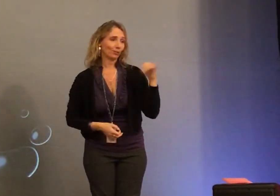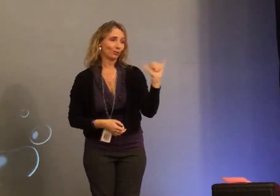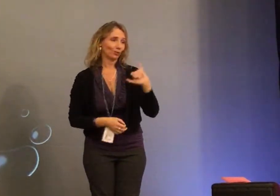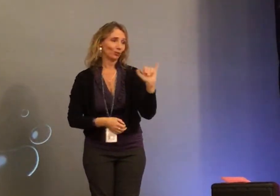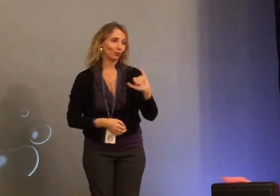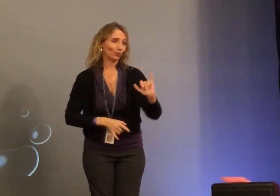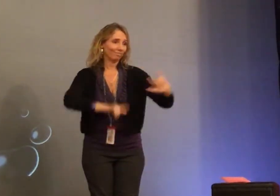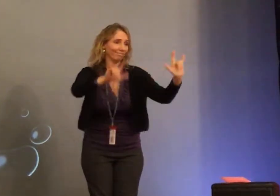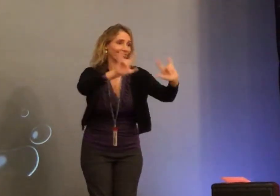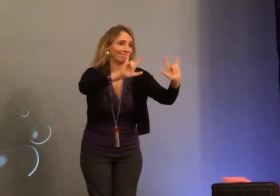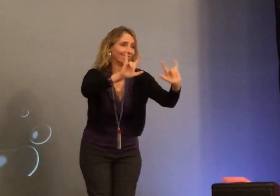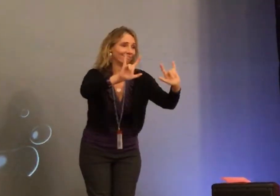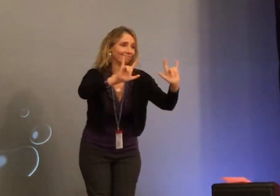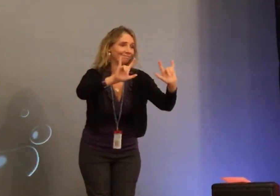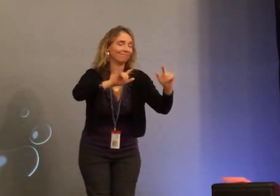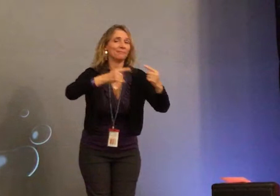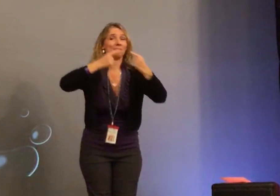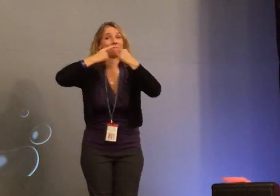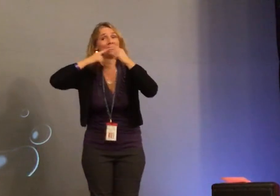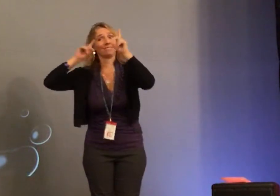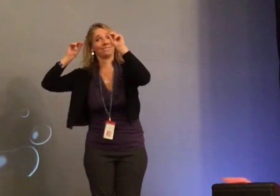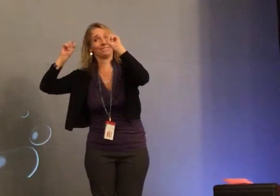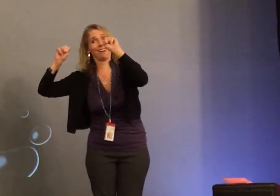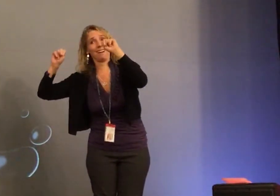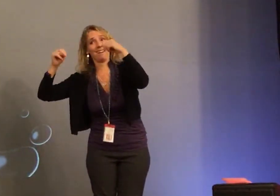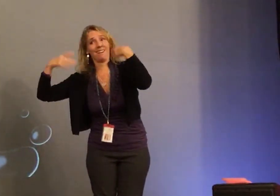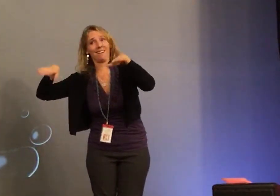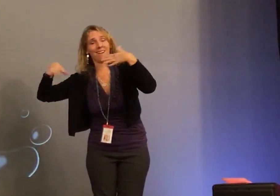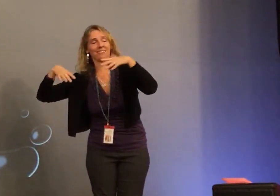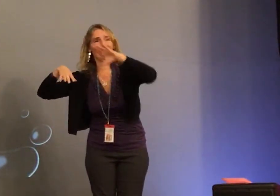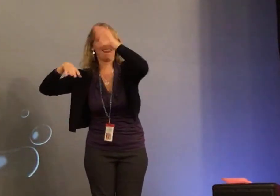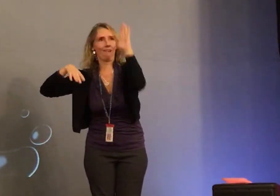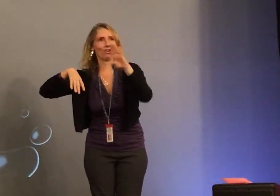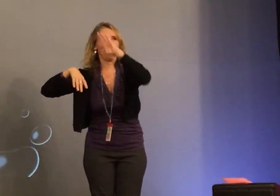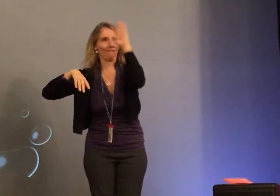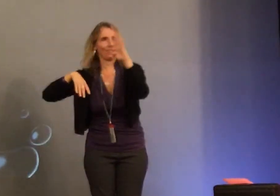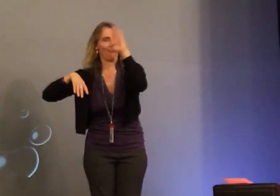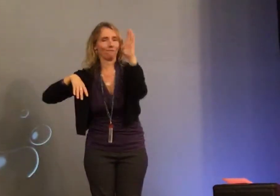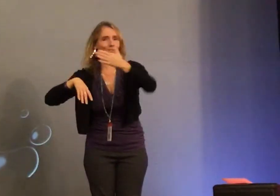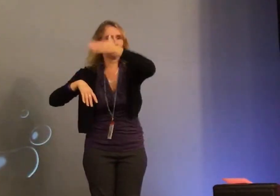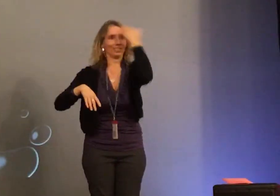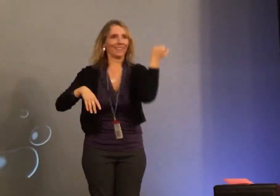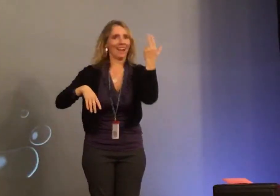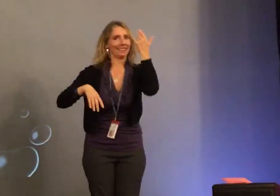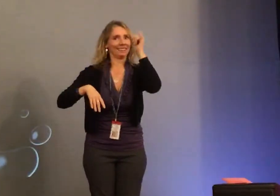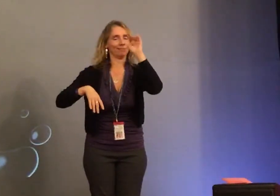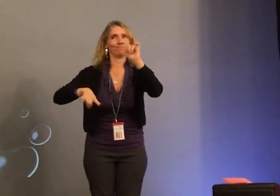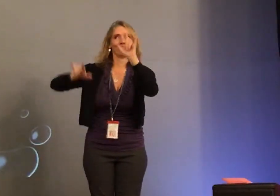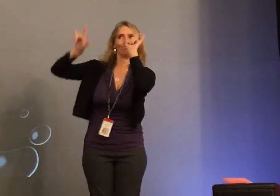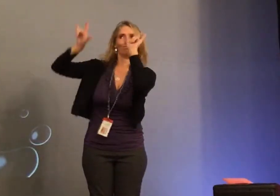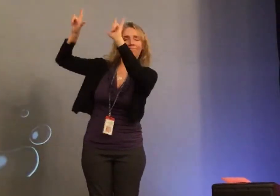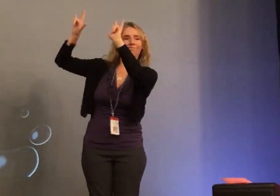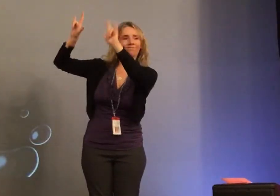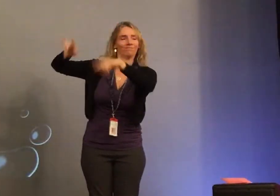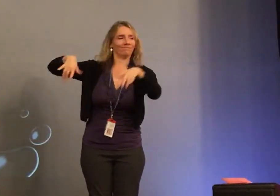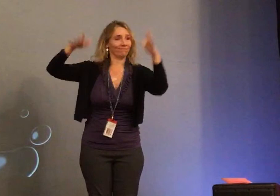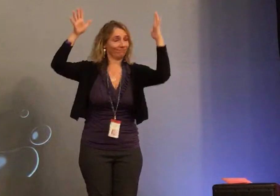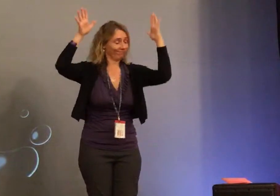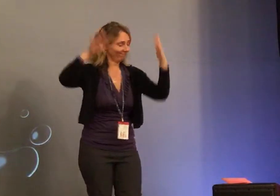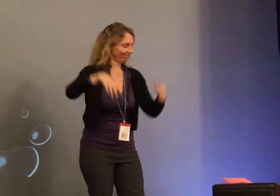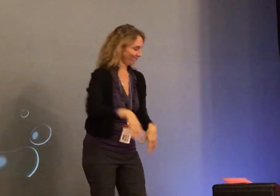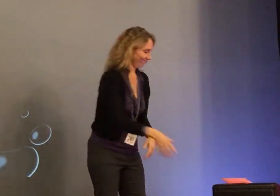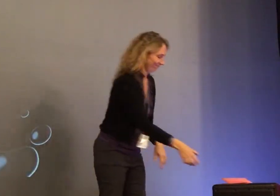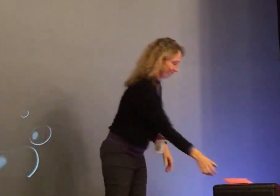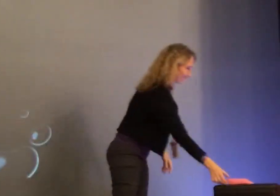are our family members as well. Much love. We miss Don tremendously, and he will never, ever, ever